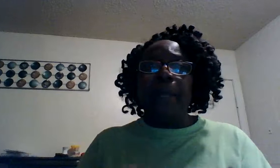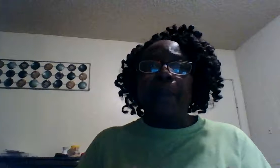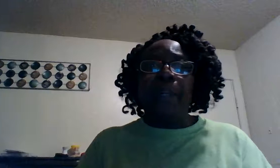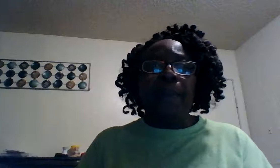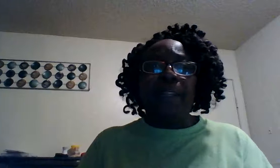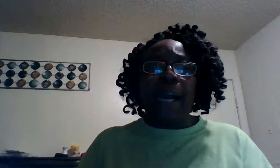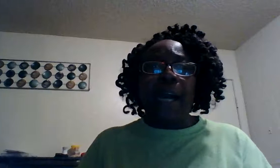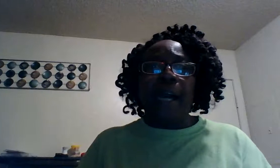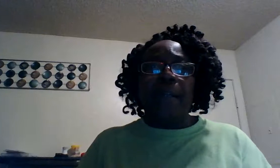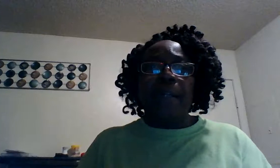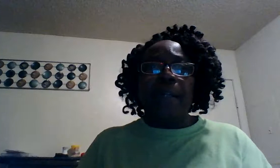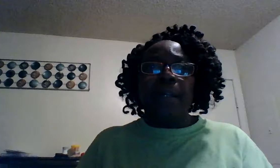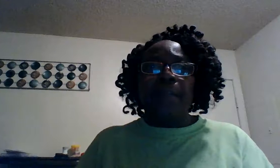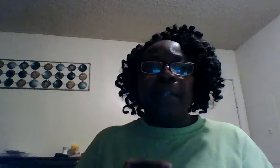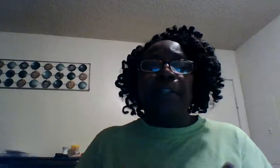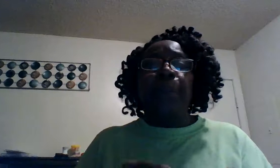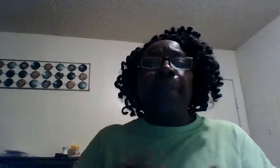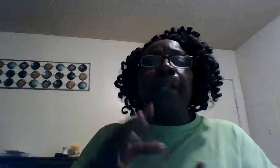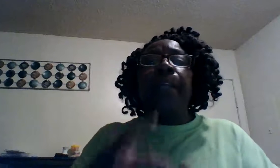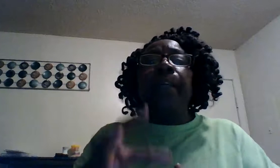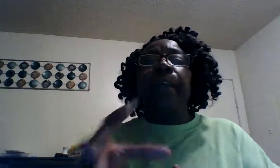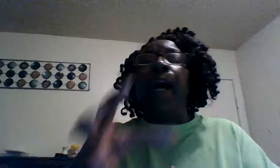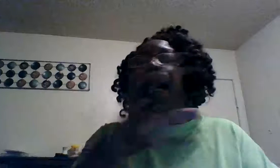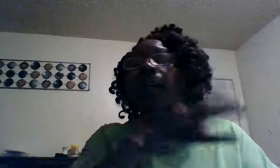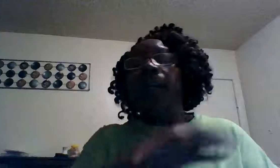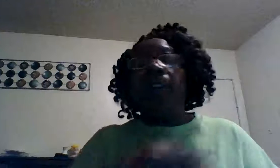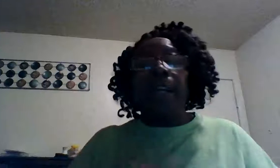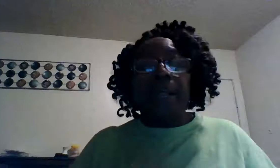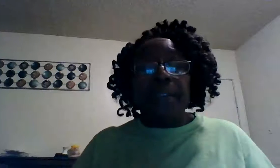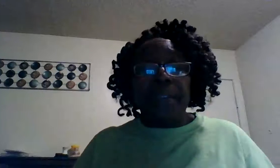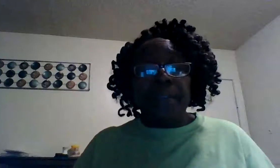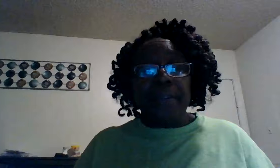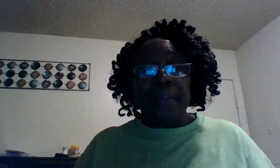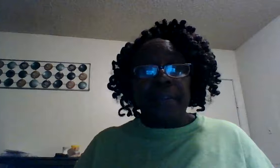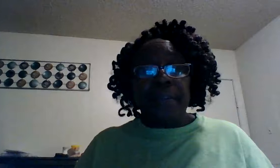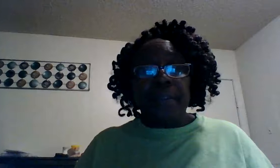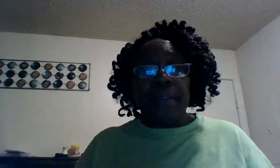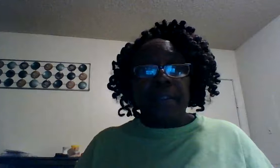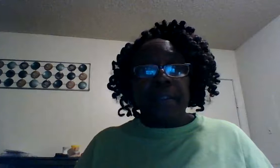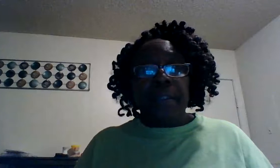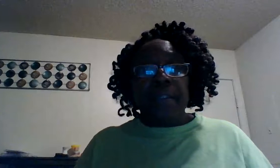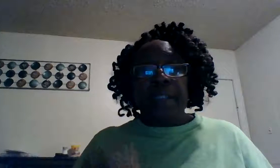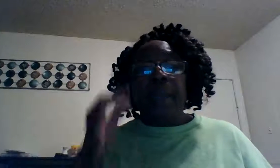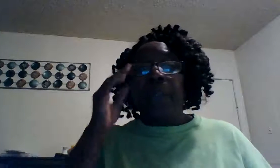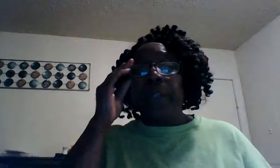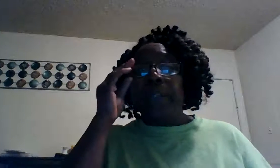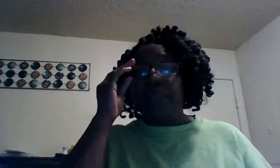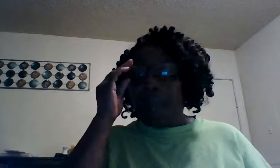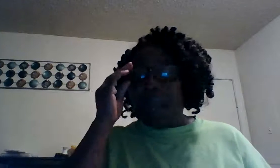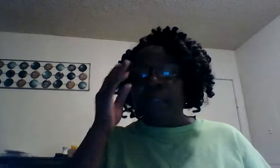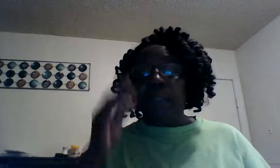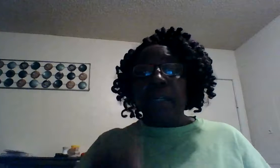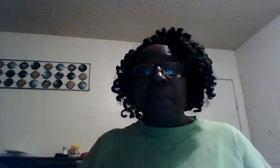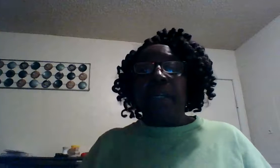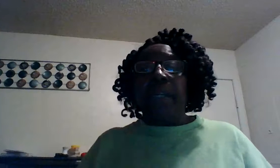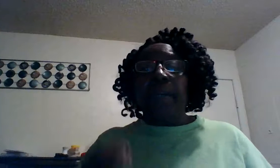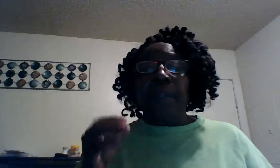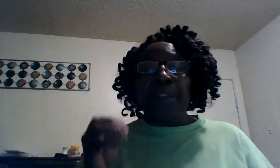say we love God but do we believe God love us see when these trials come it will